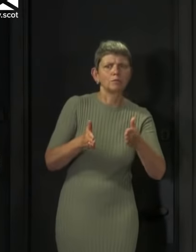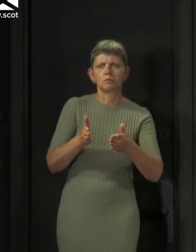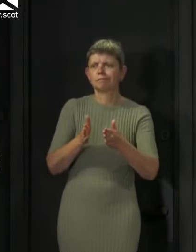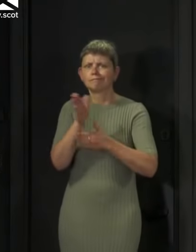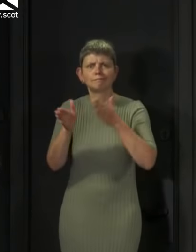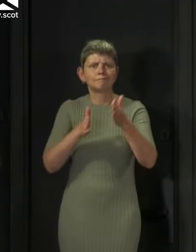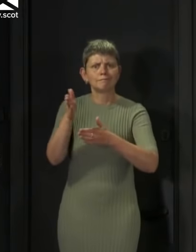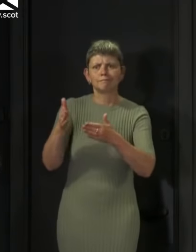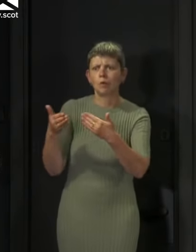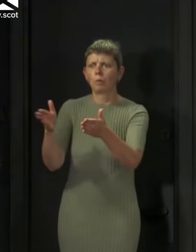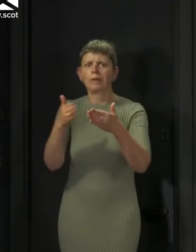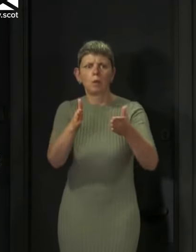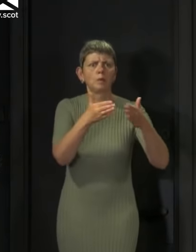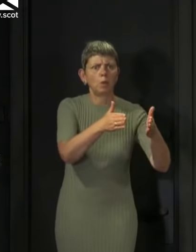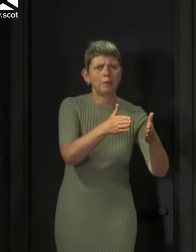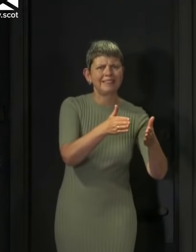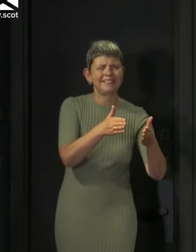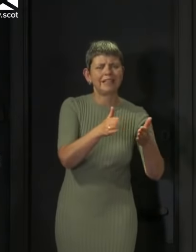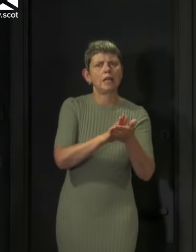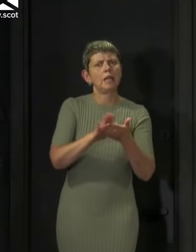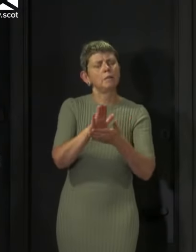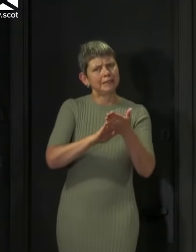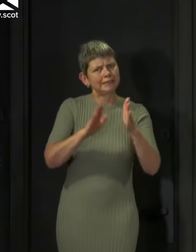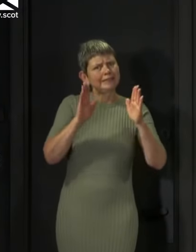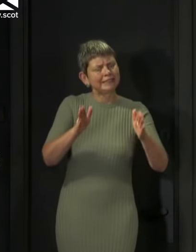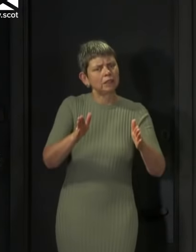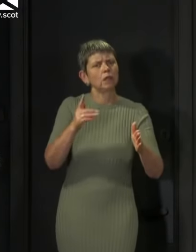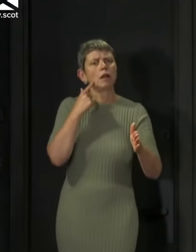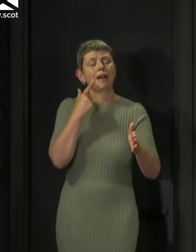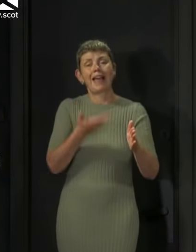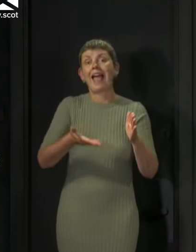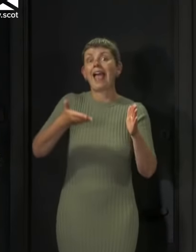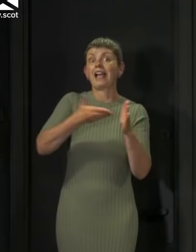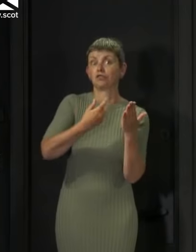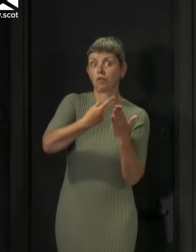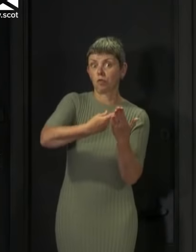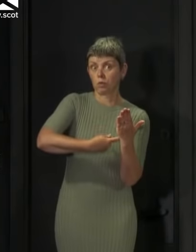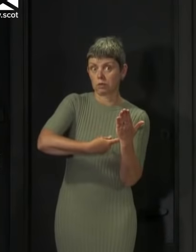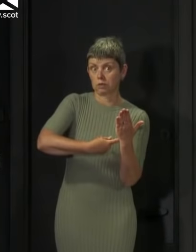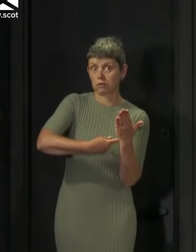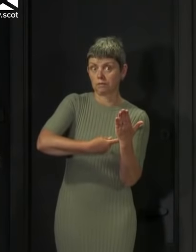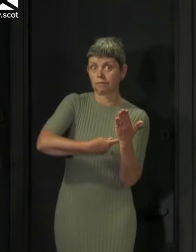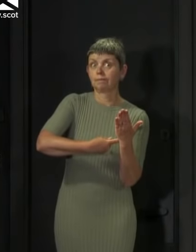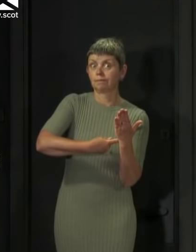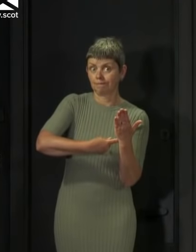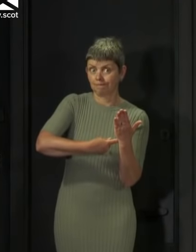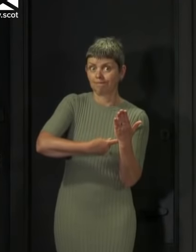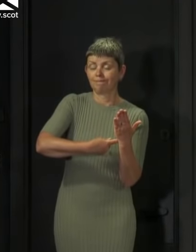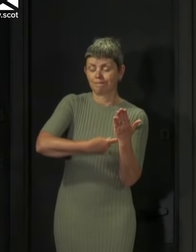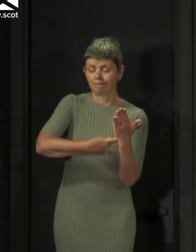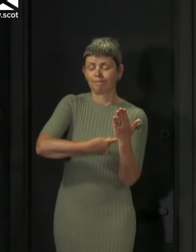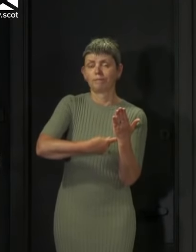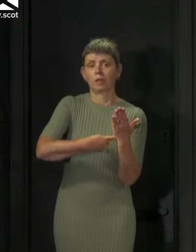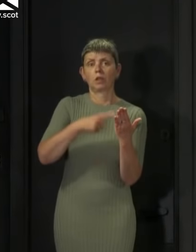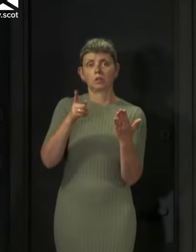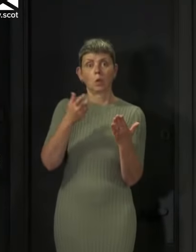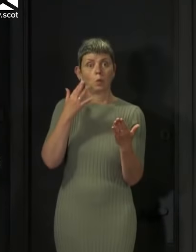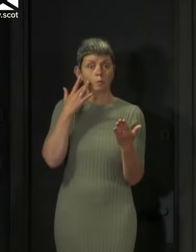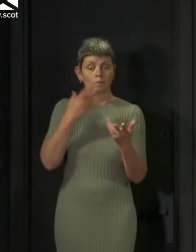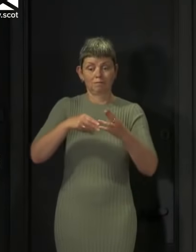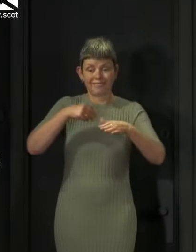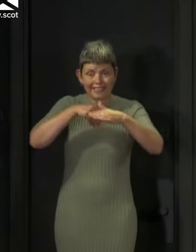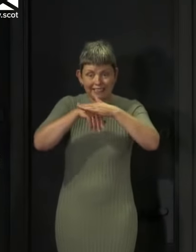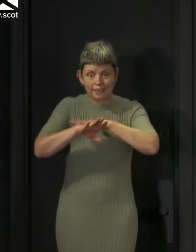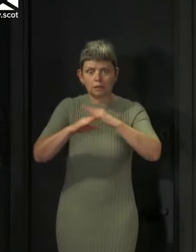gathering together. So as a precautionary measure, I'm announcing today that we are expanding the range of indoor premises where people must